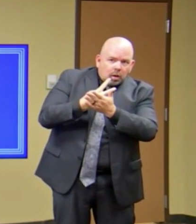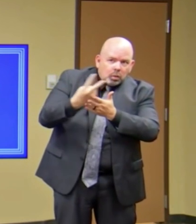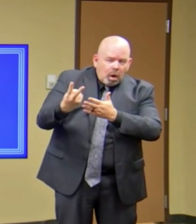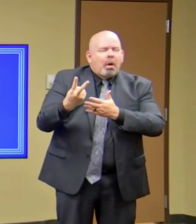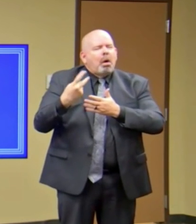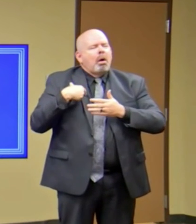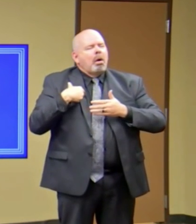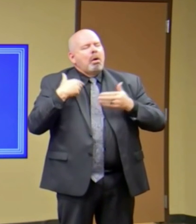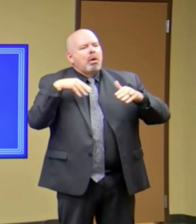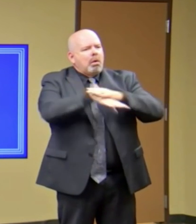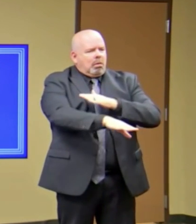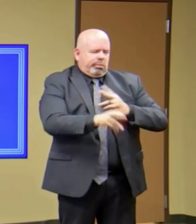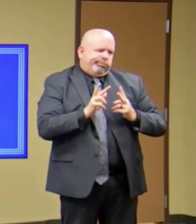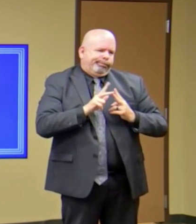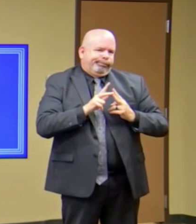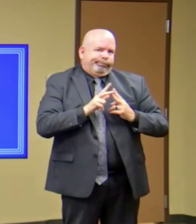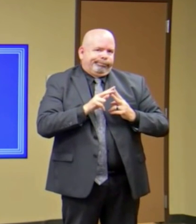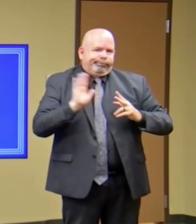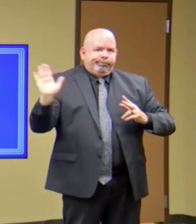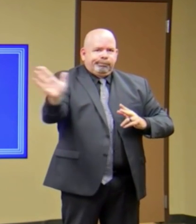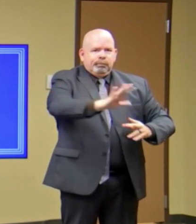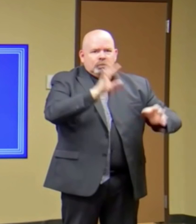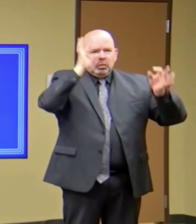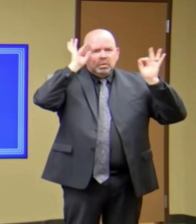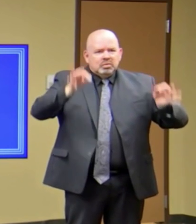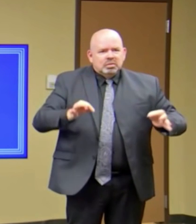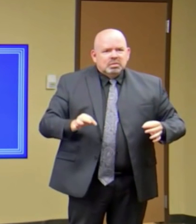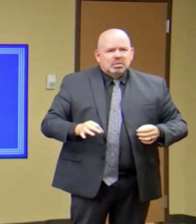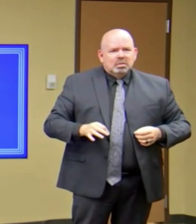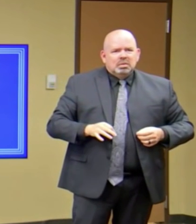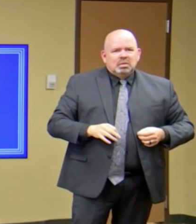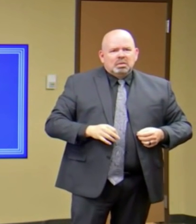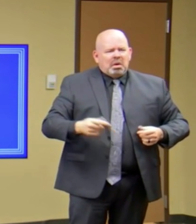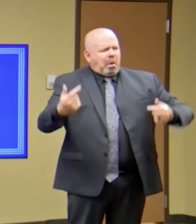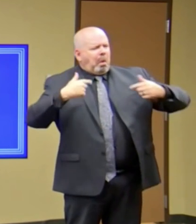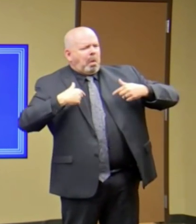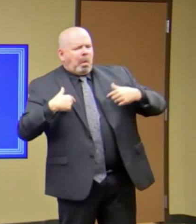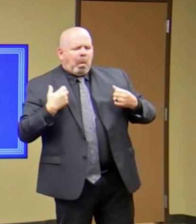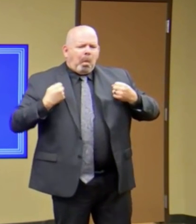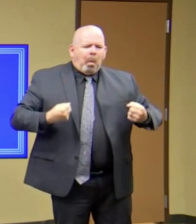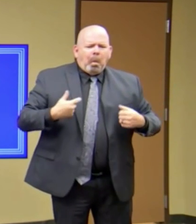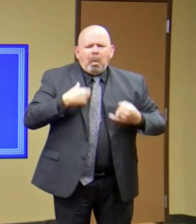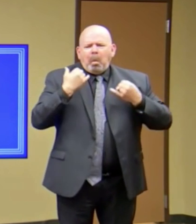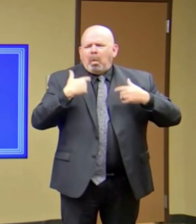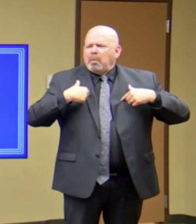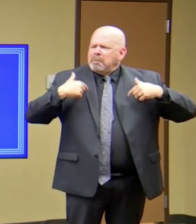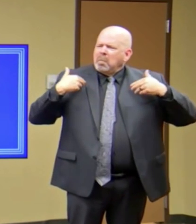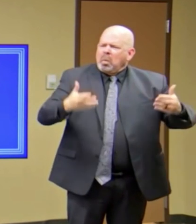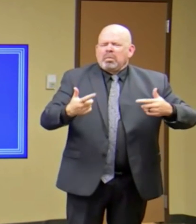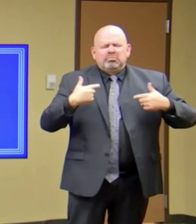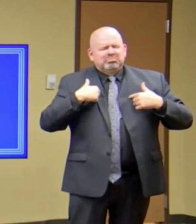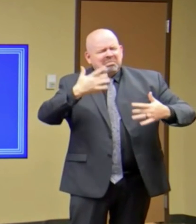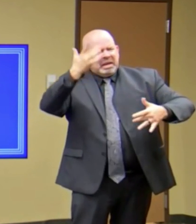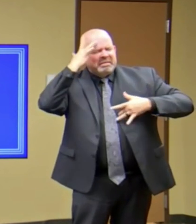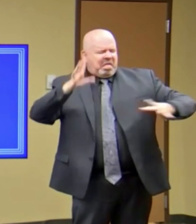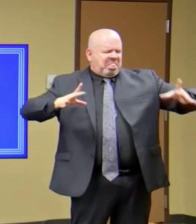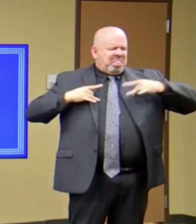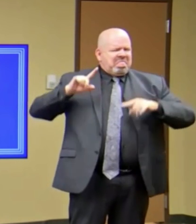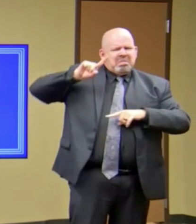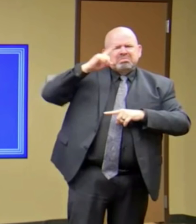feeling young and invincible and stir crazy being in your house. It goes back to what we talked about early, Operation